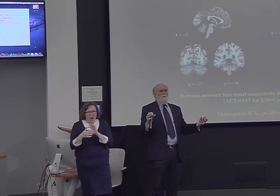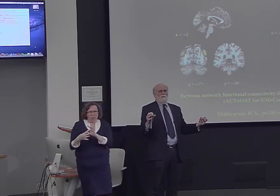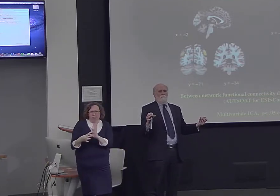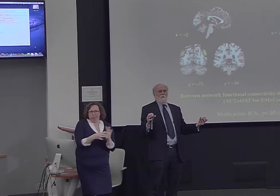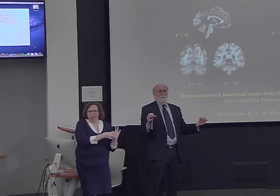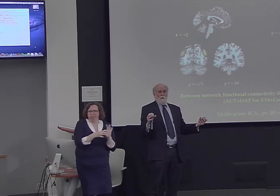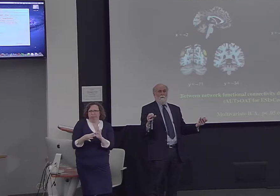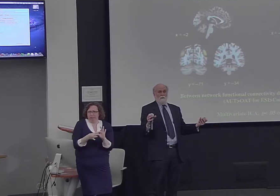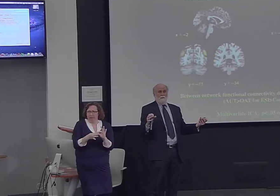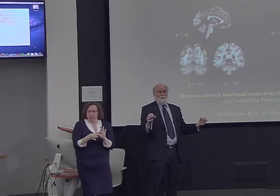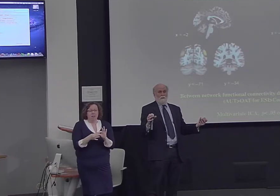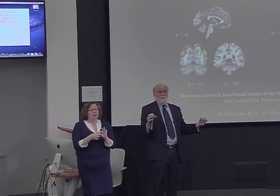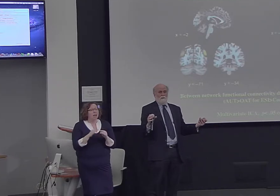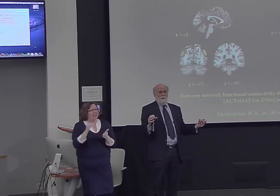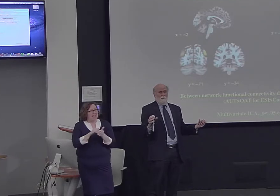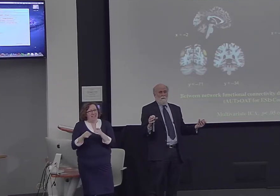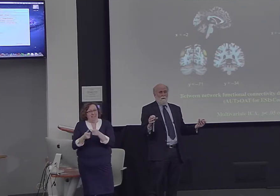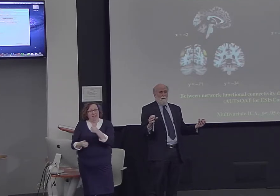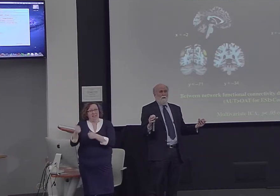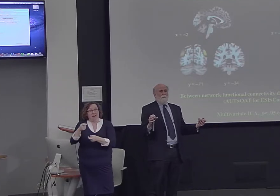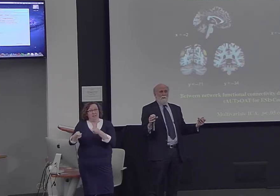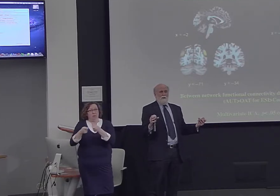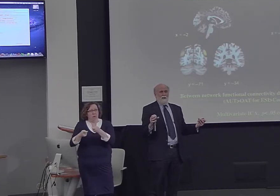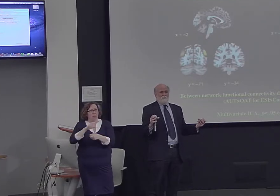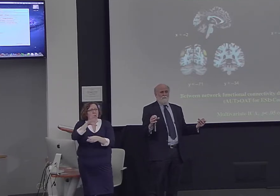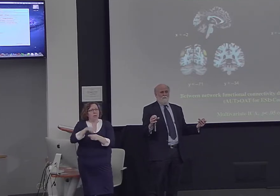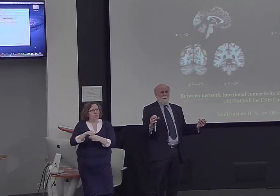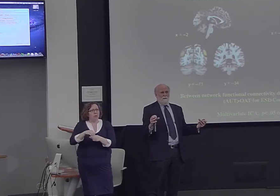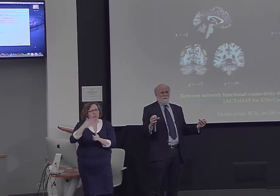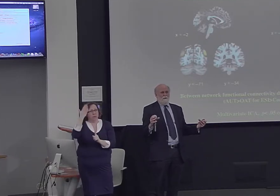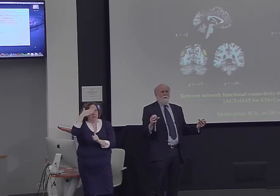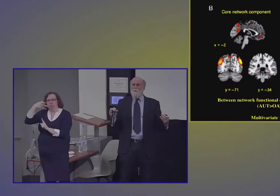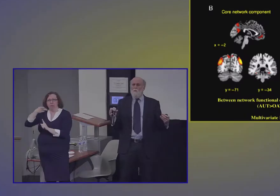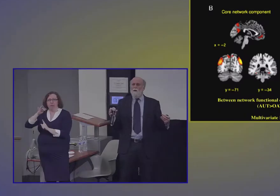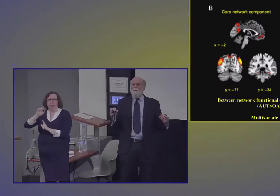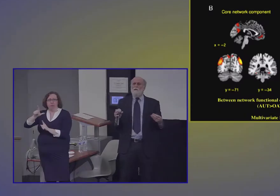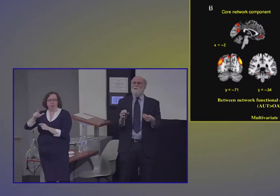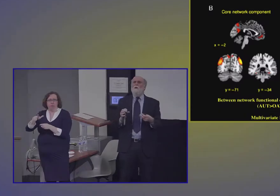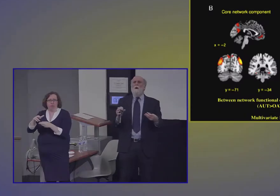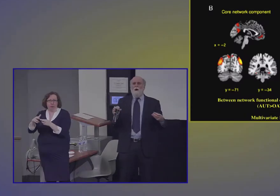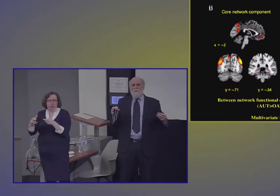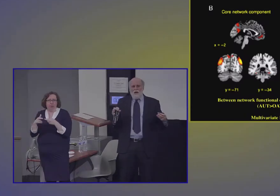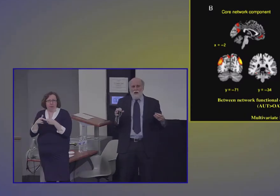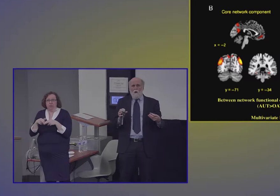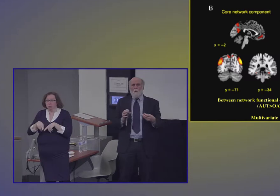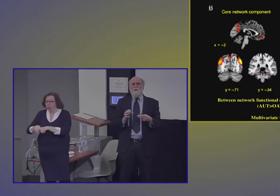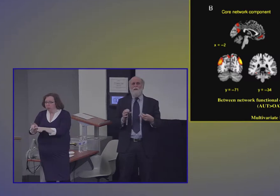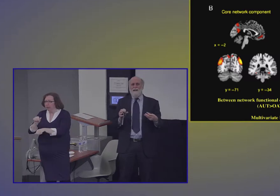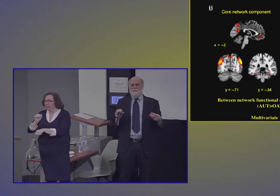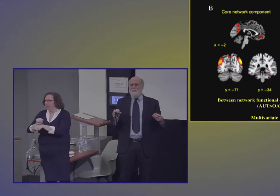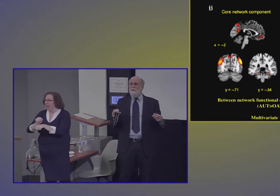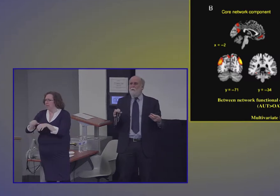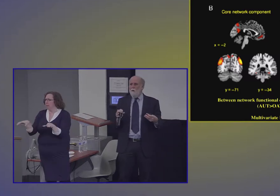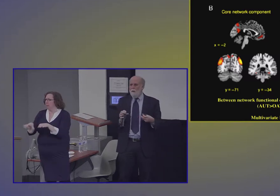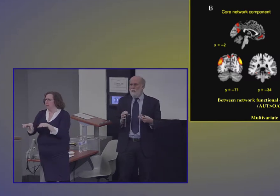prefrontal regions that I just showed you during task performance. We wanted a measure of how connected they were, how